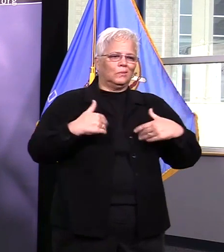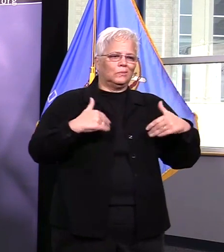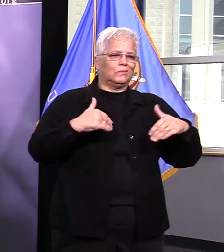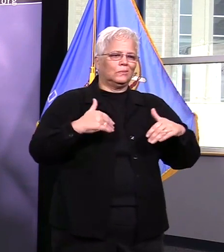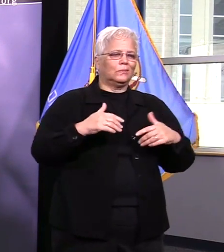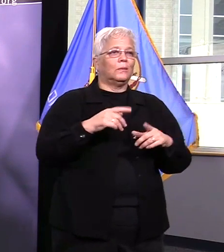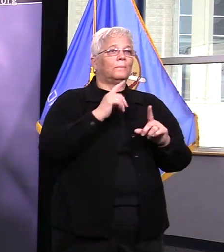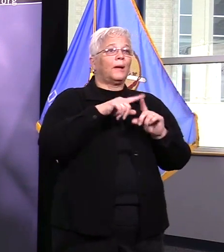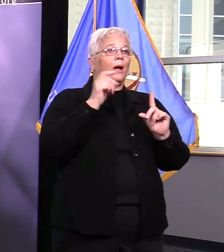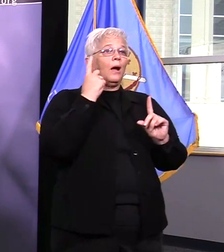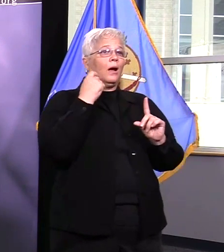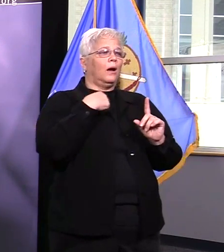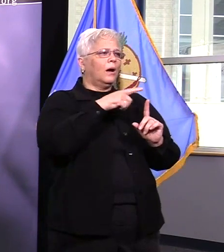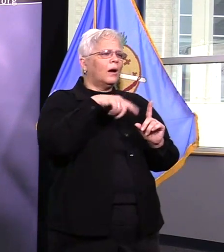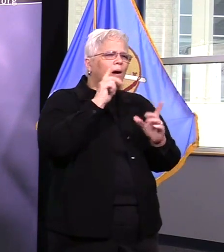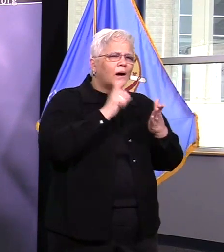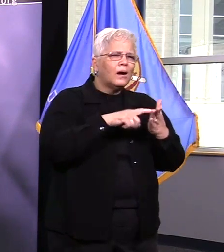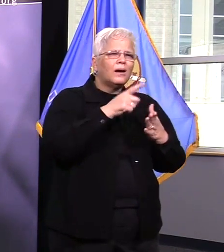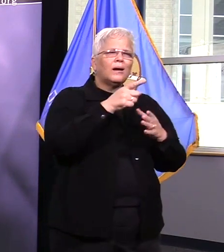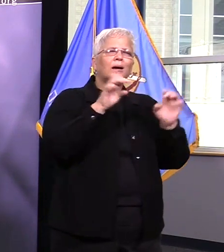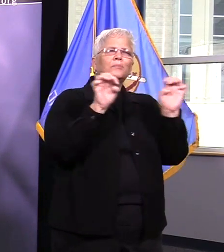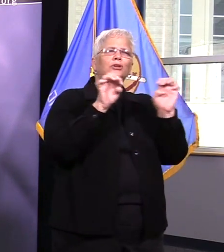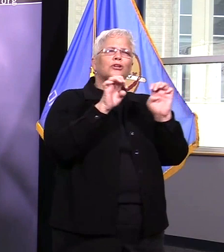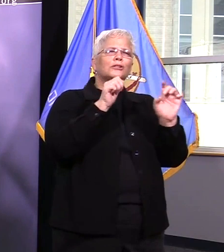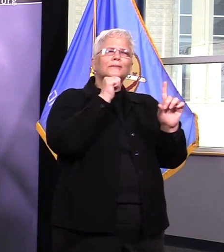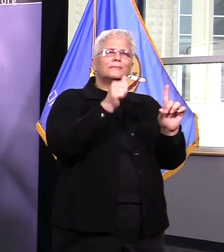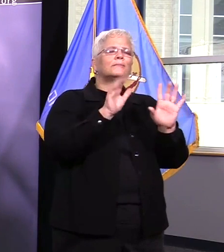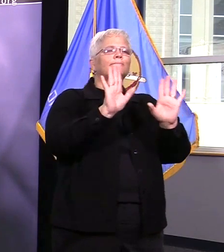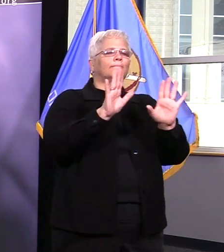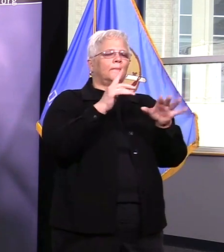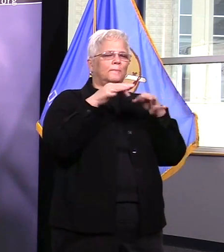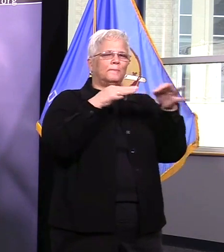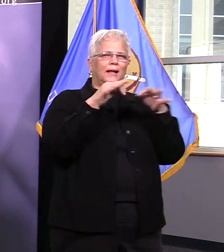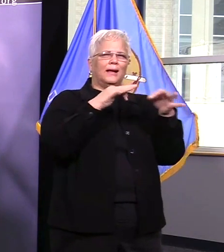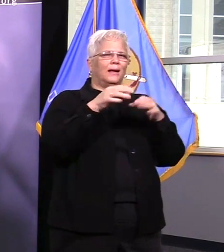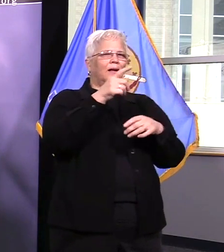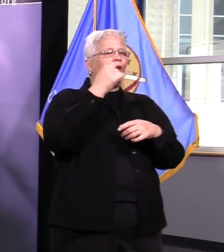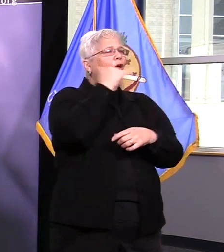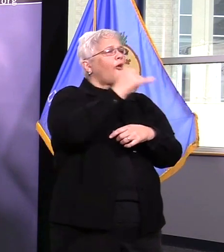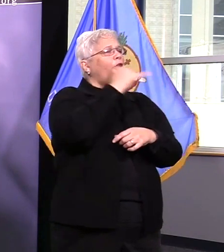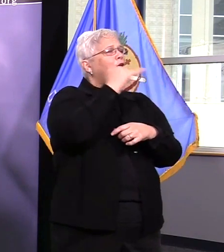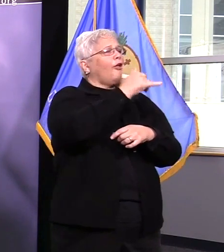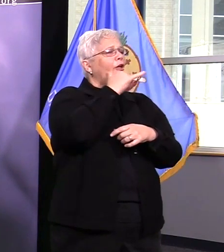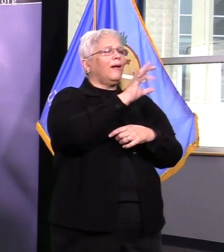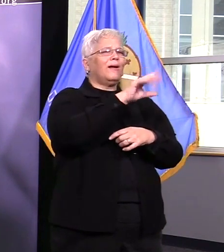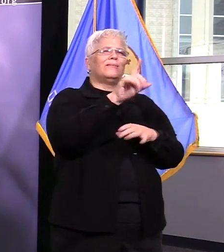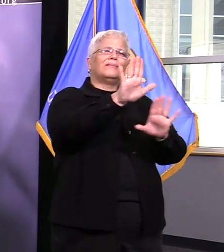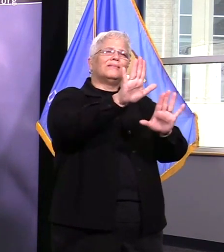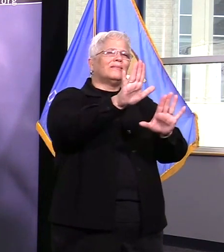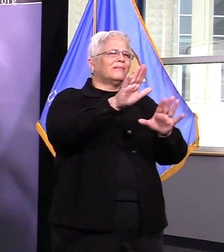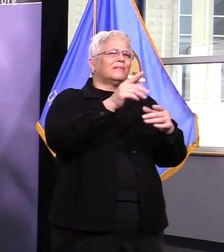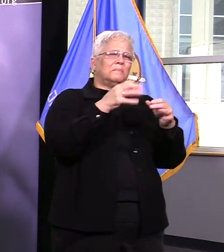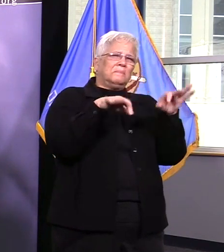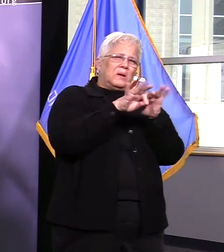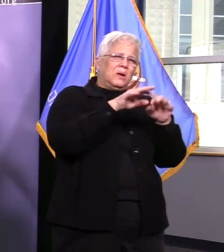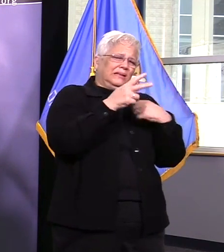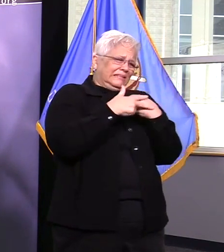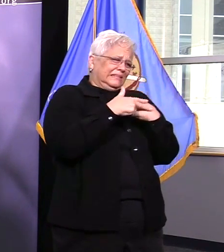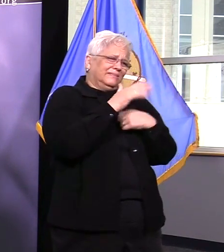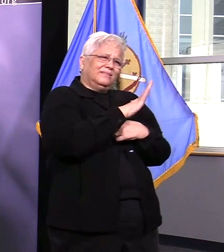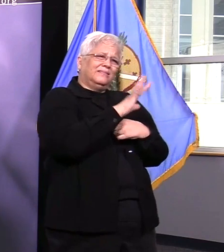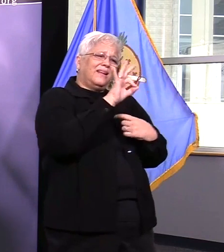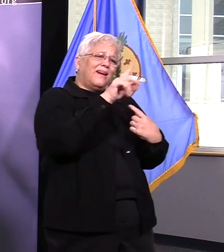report that you can do via the website we ask that you use that that's at tulsa police